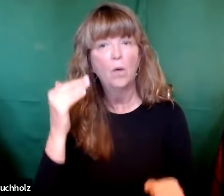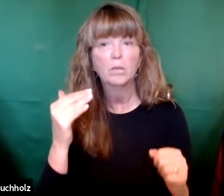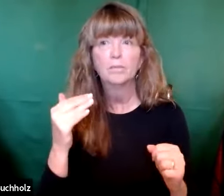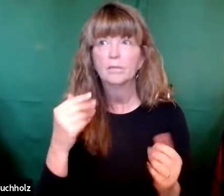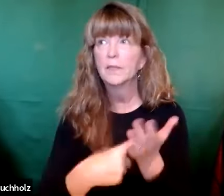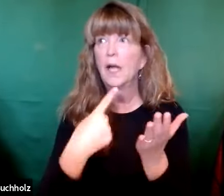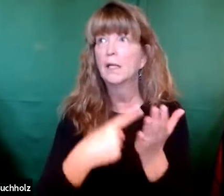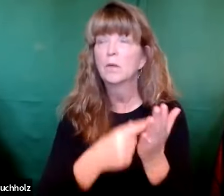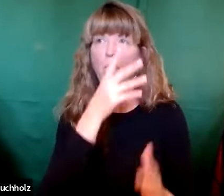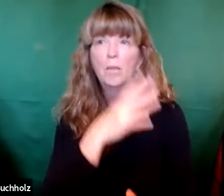in entirety.